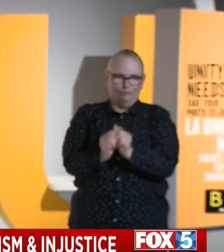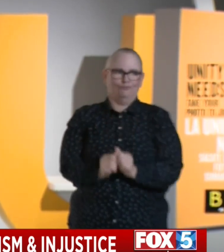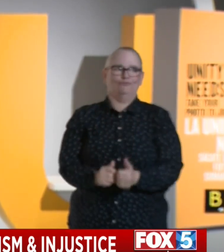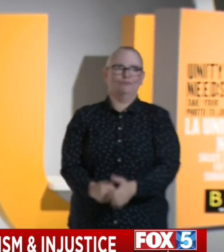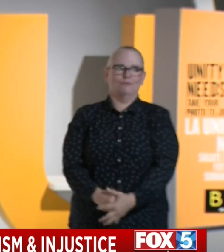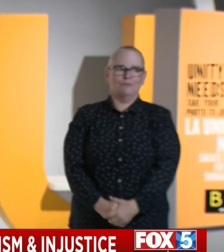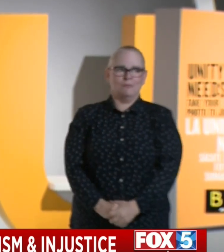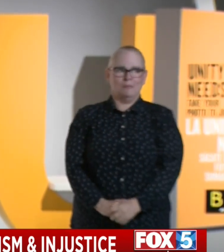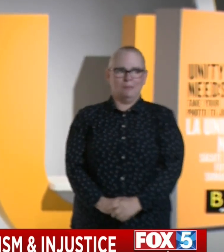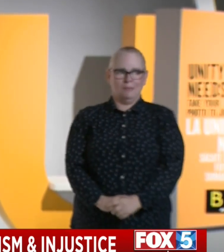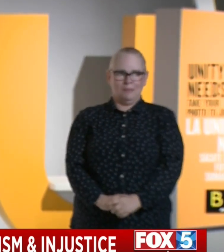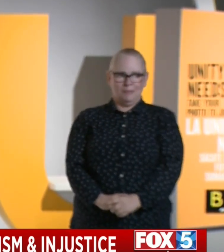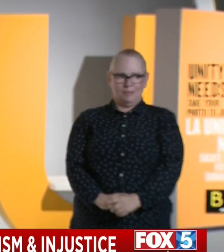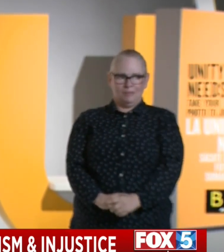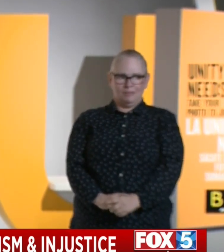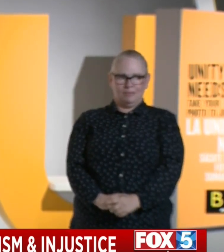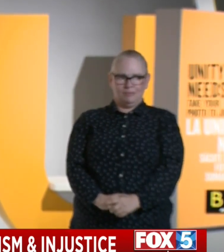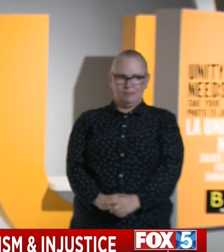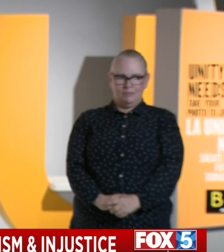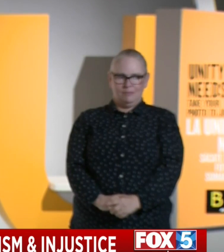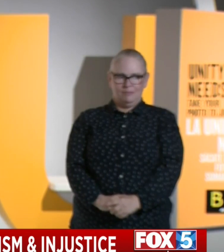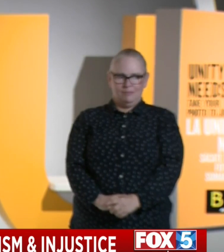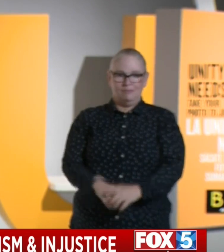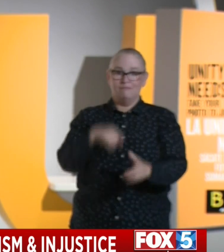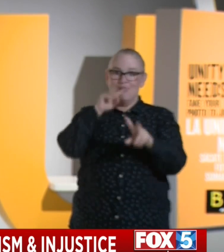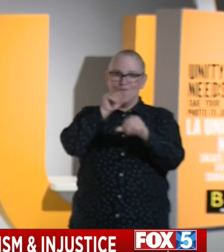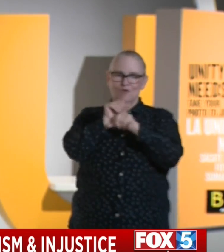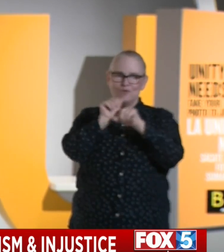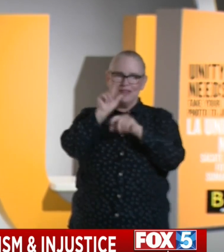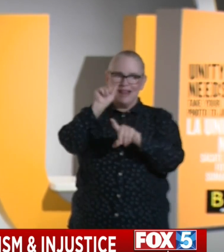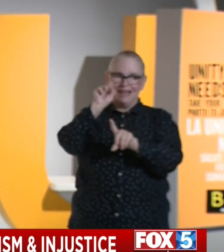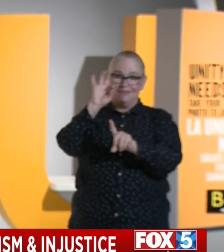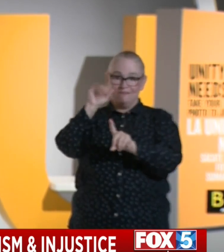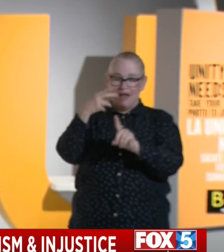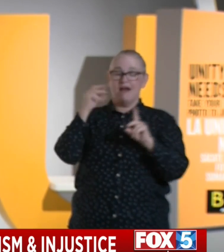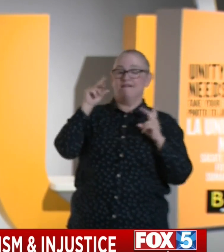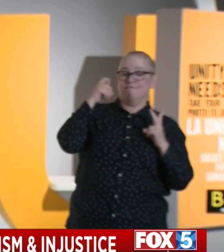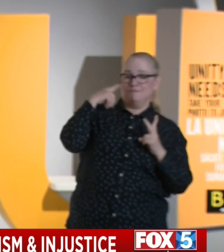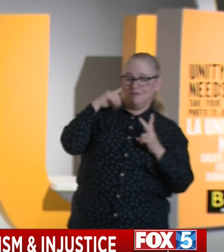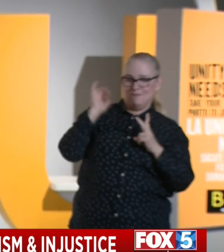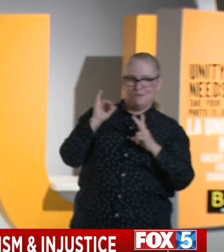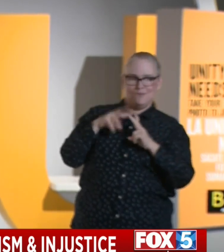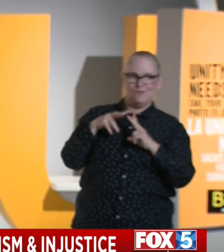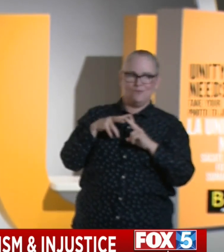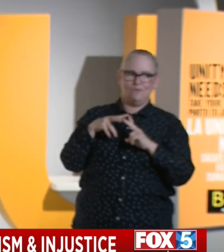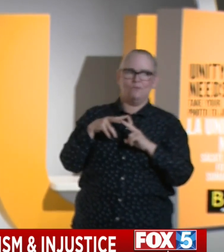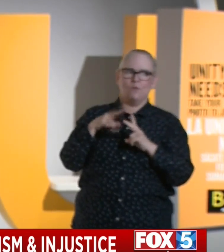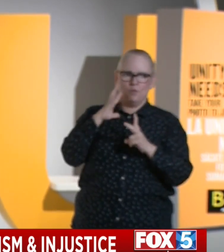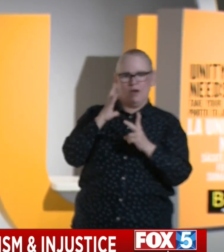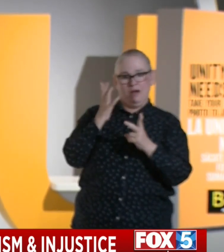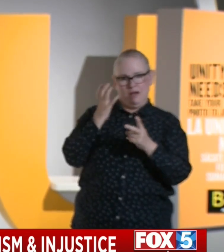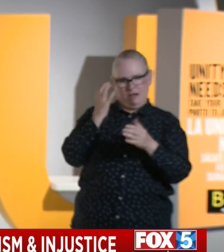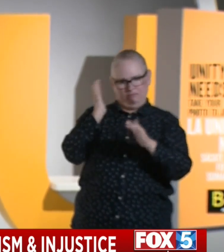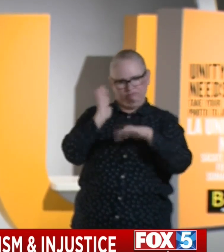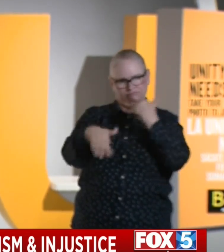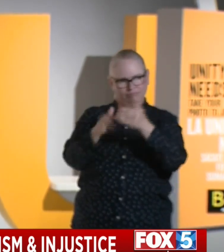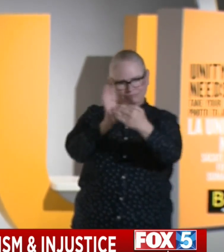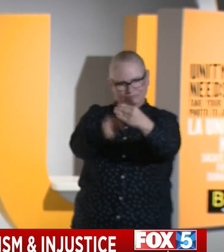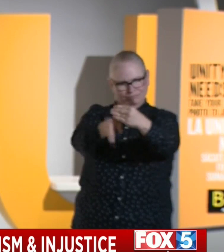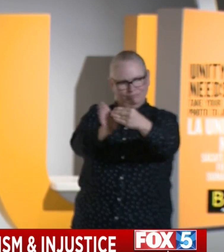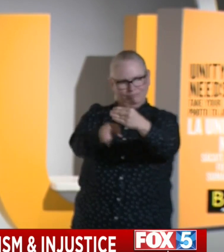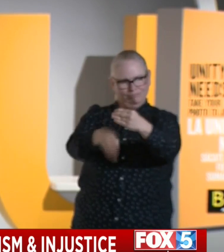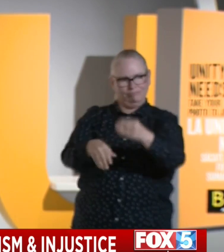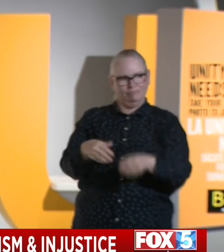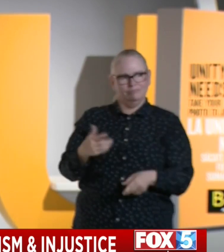my colleagues and under the leadership of the of the governor. I think we can actually get some things done that will not only make policing